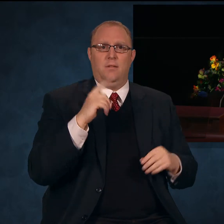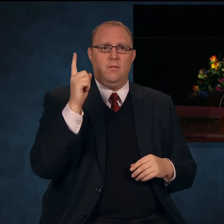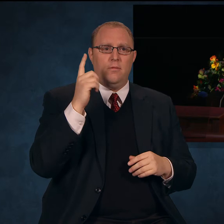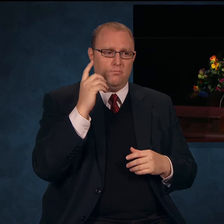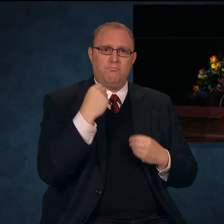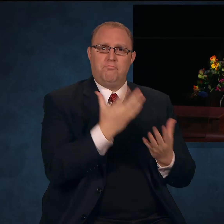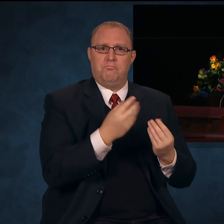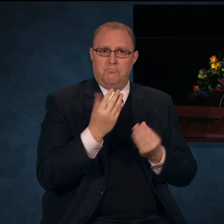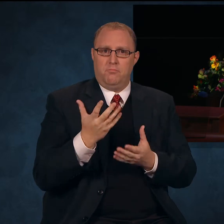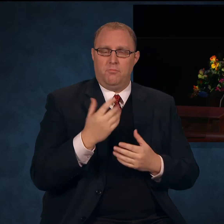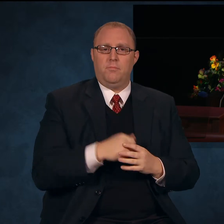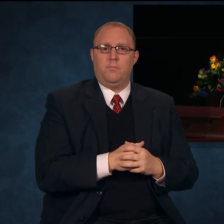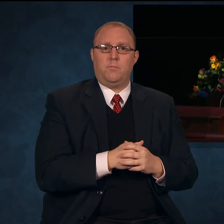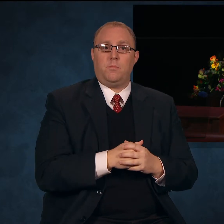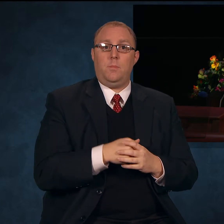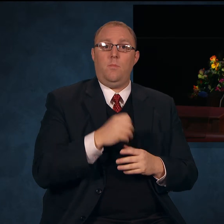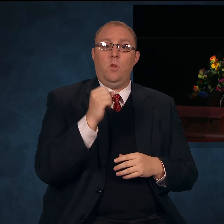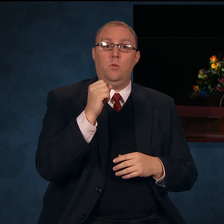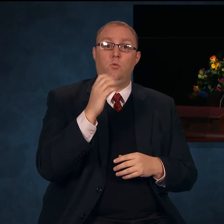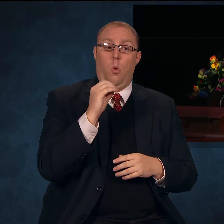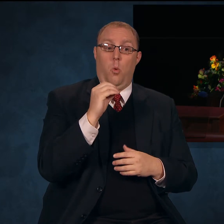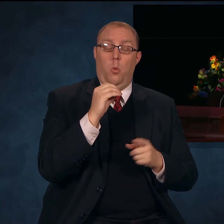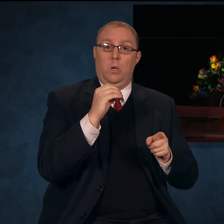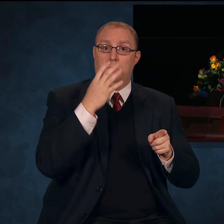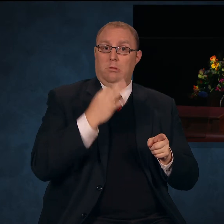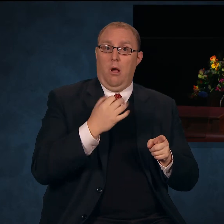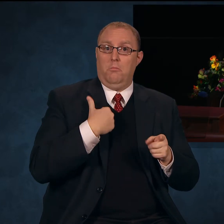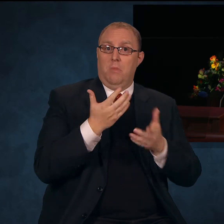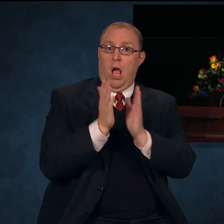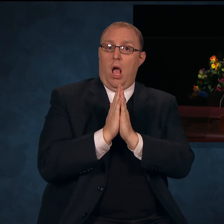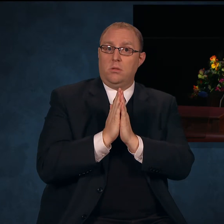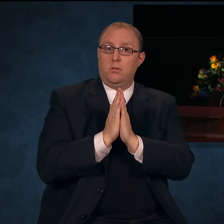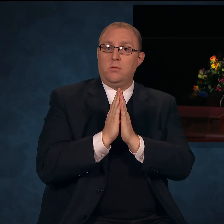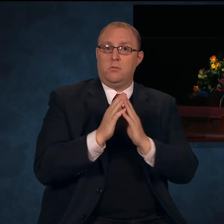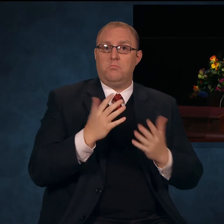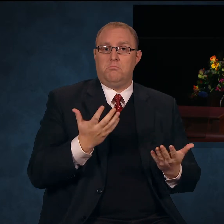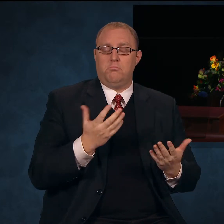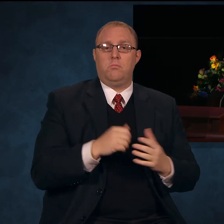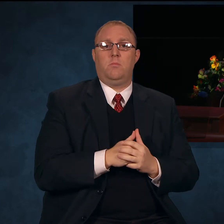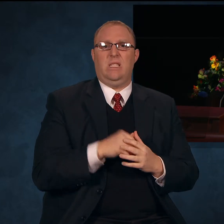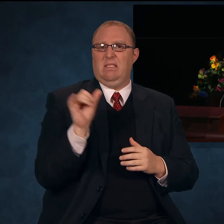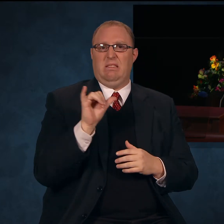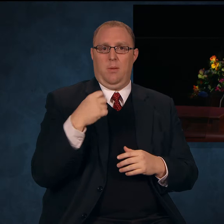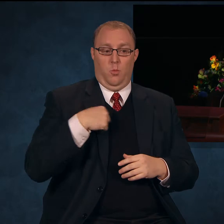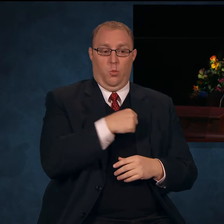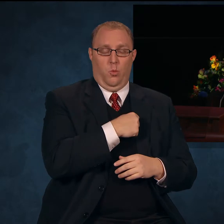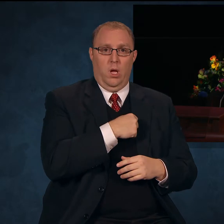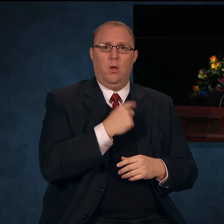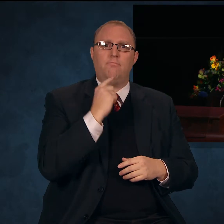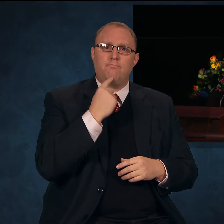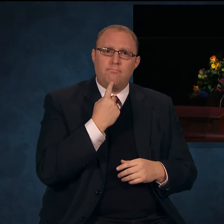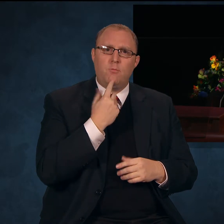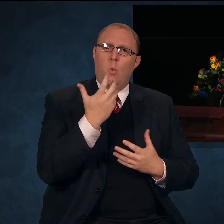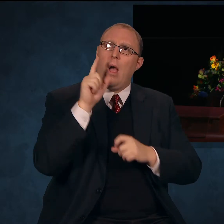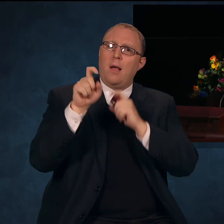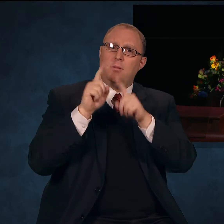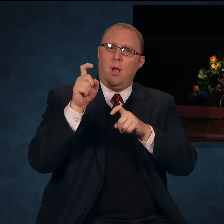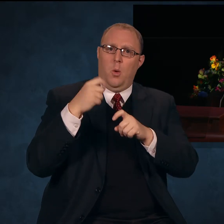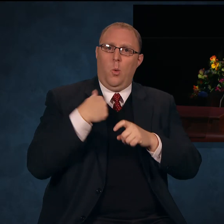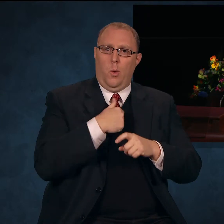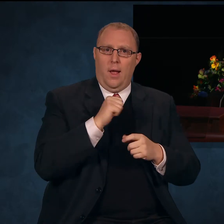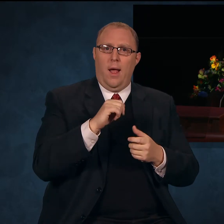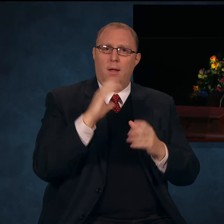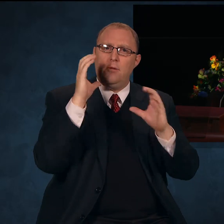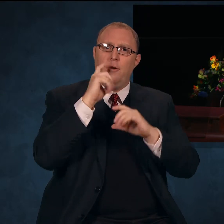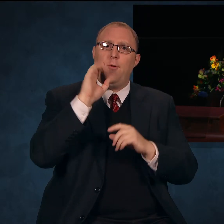asking sincere questions and by seeking divine answers, we learn line upon line, precept upon precept,